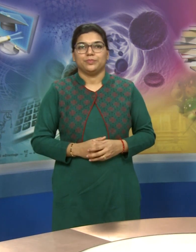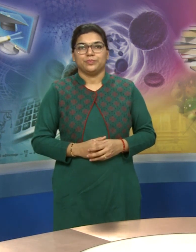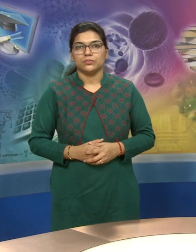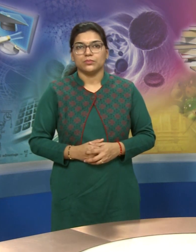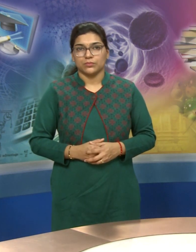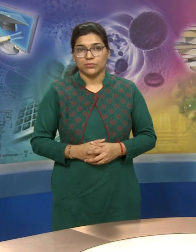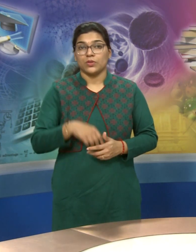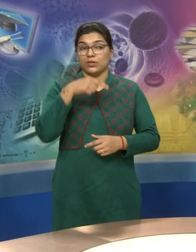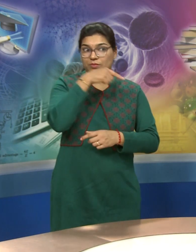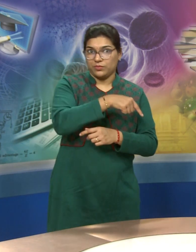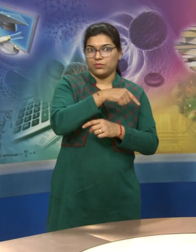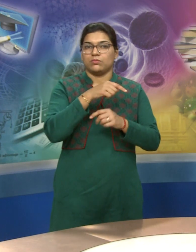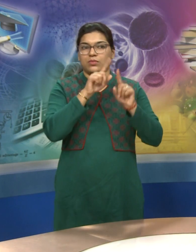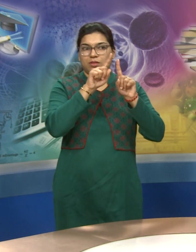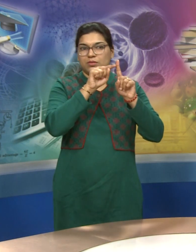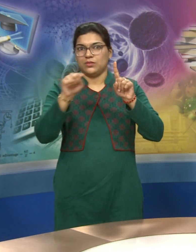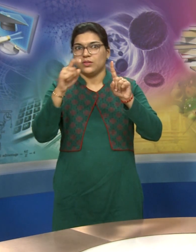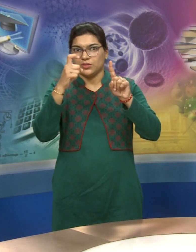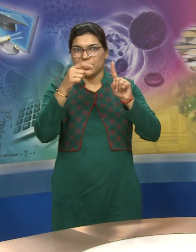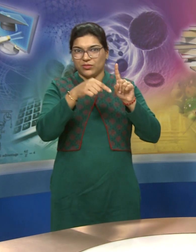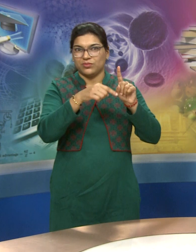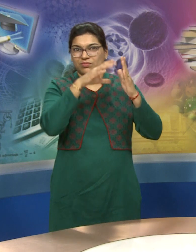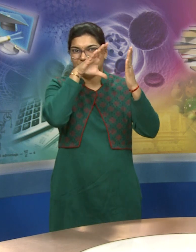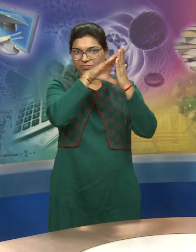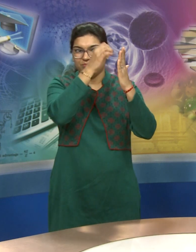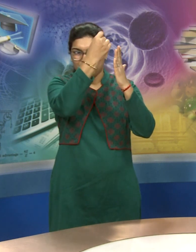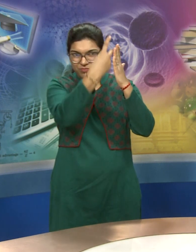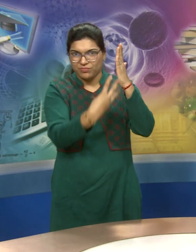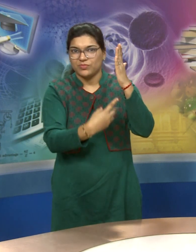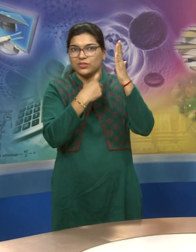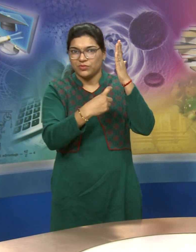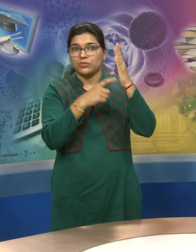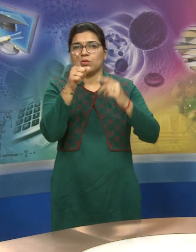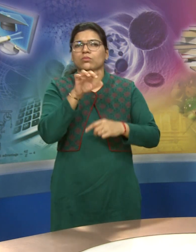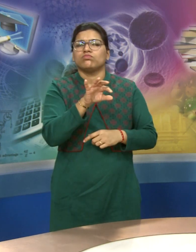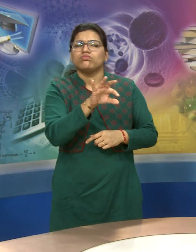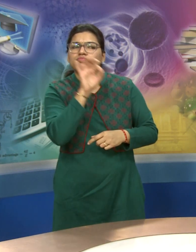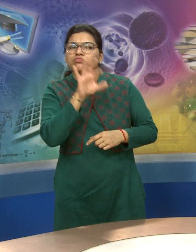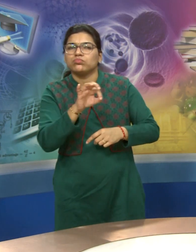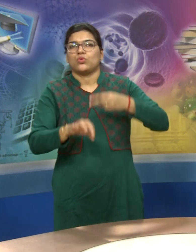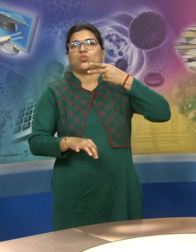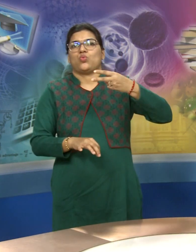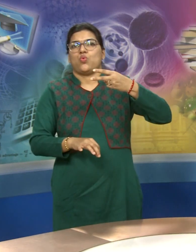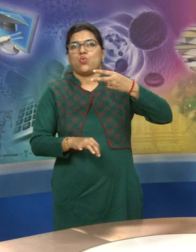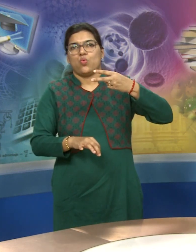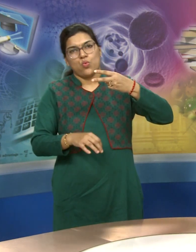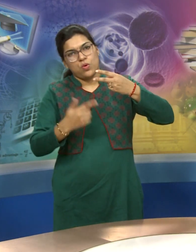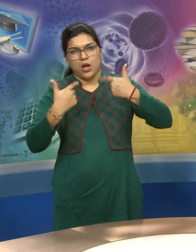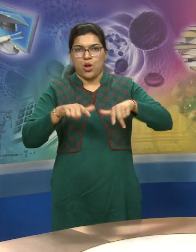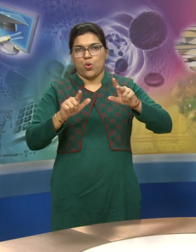select two texts from the given material and